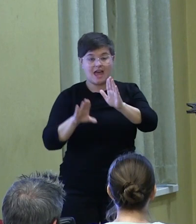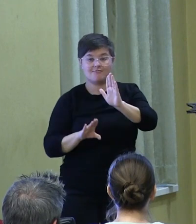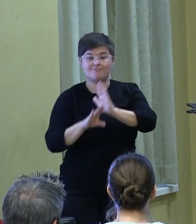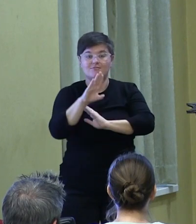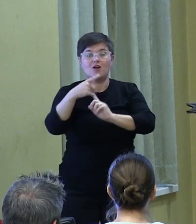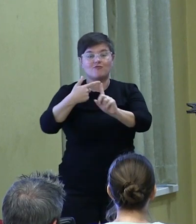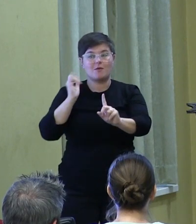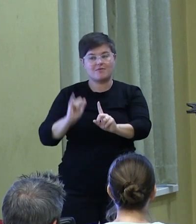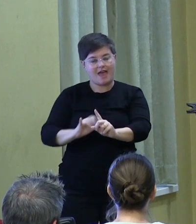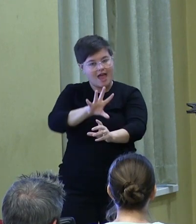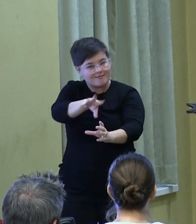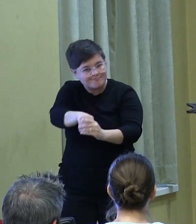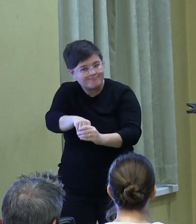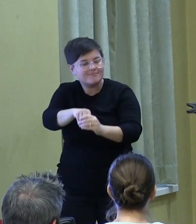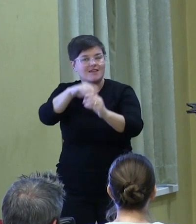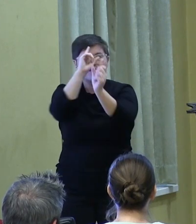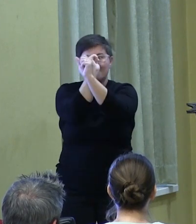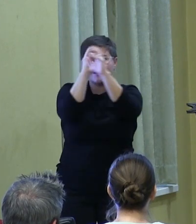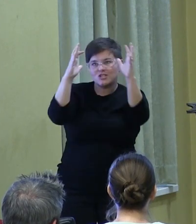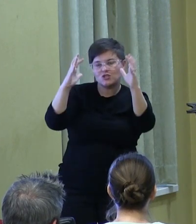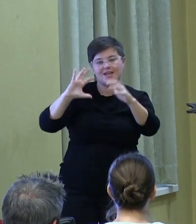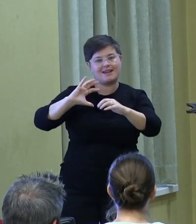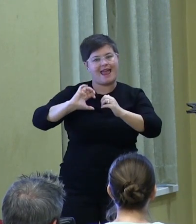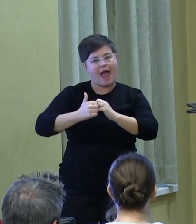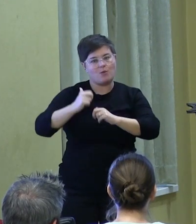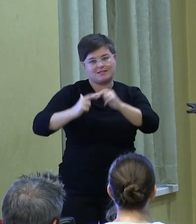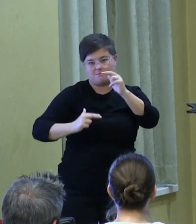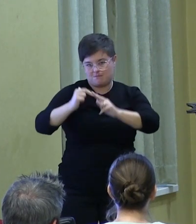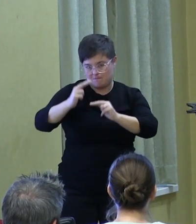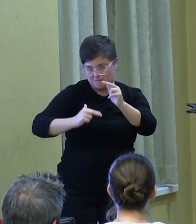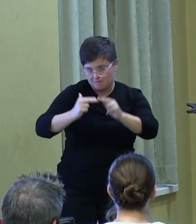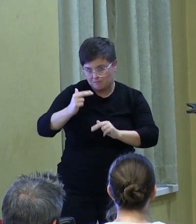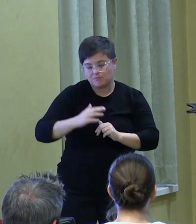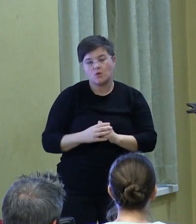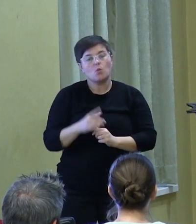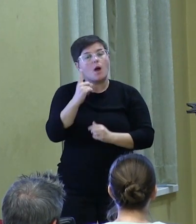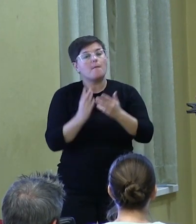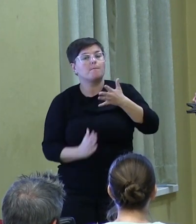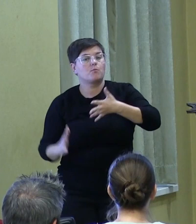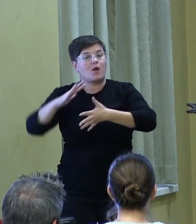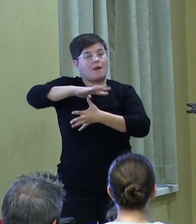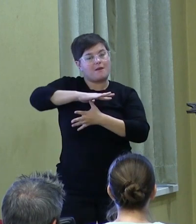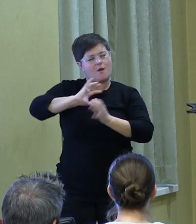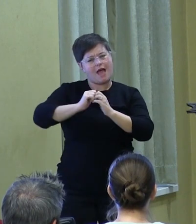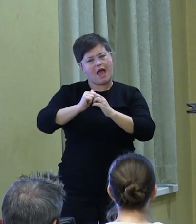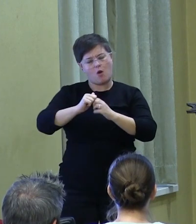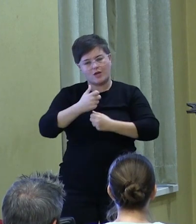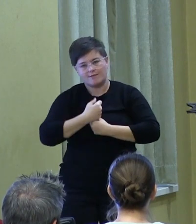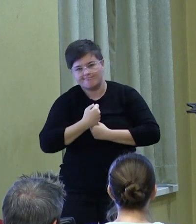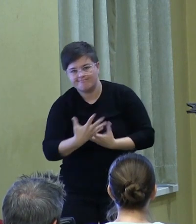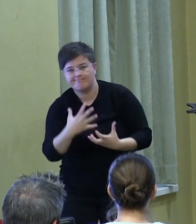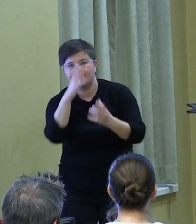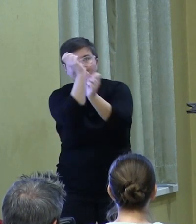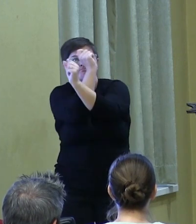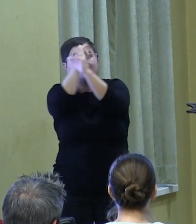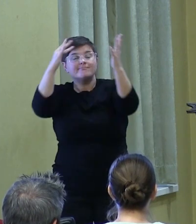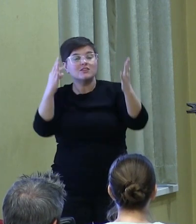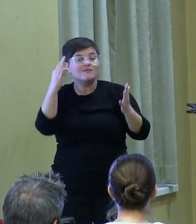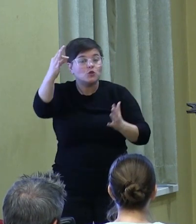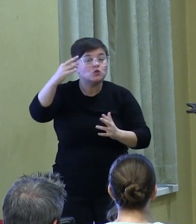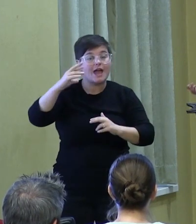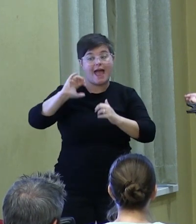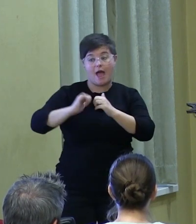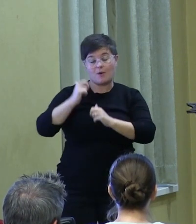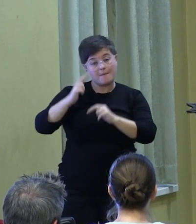that vision and its formation. So, one of the primary ways that we convey our vision of the future and thereby build culture